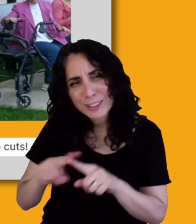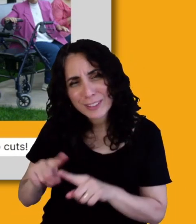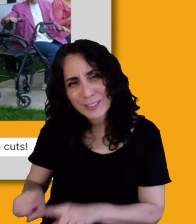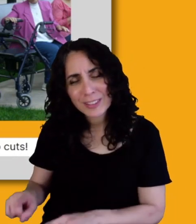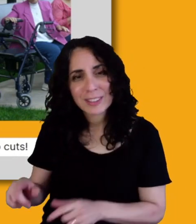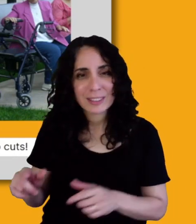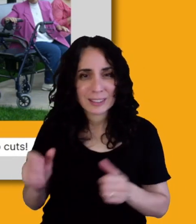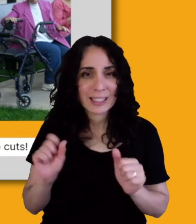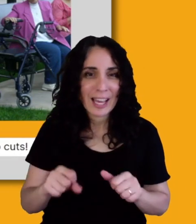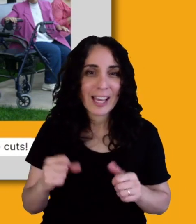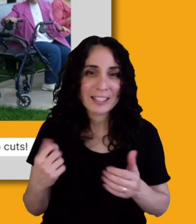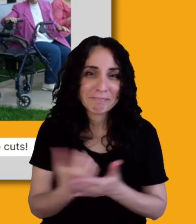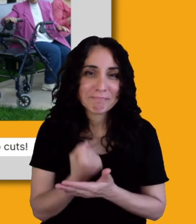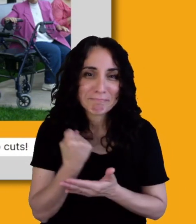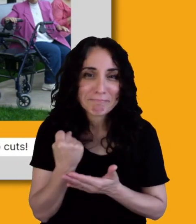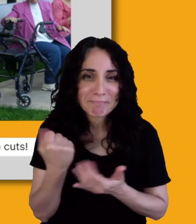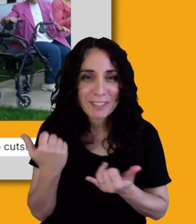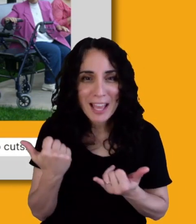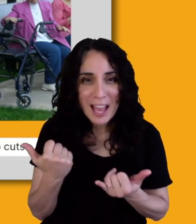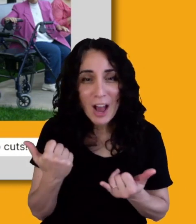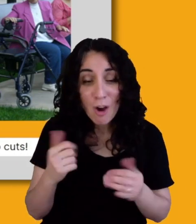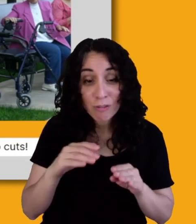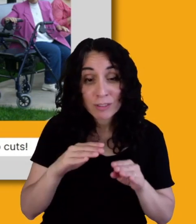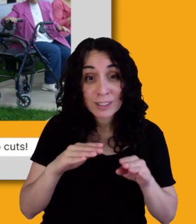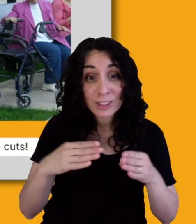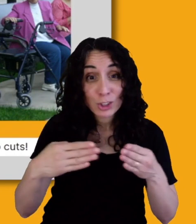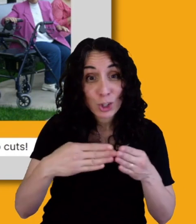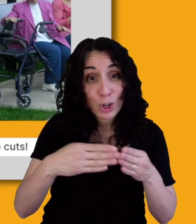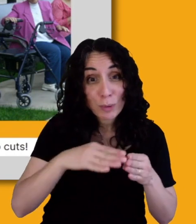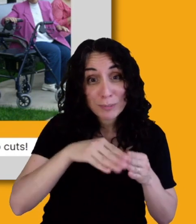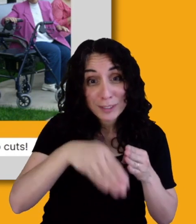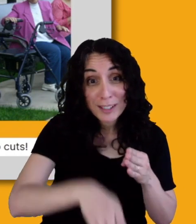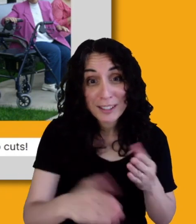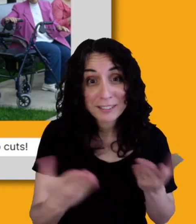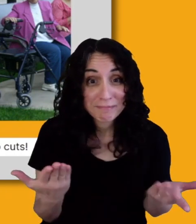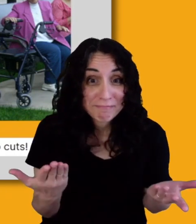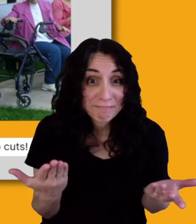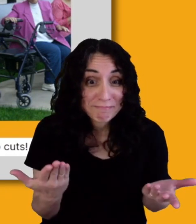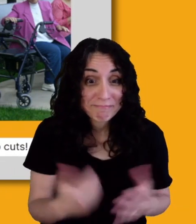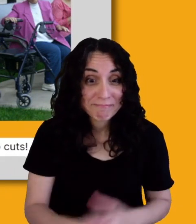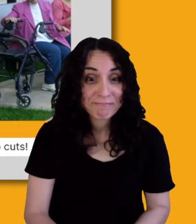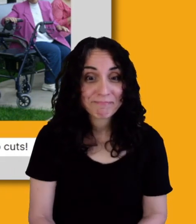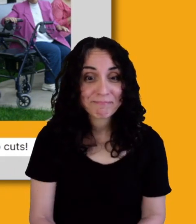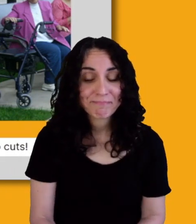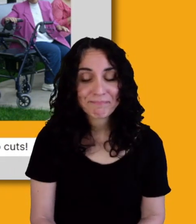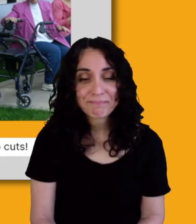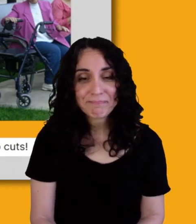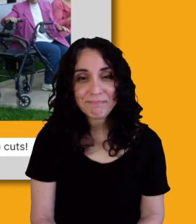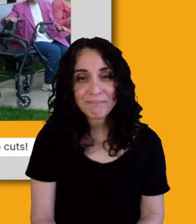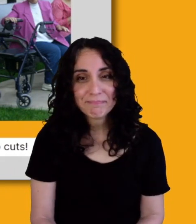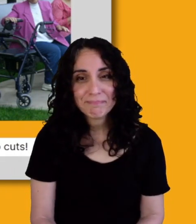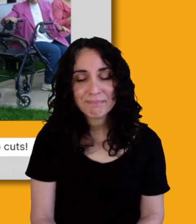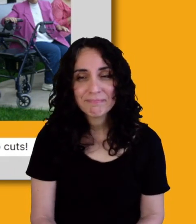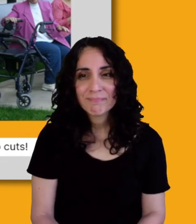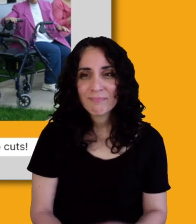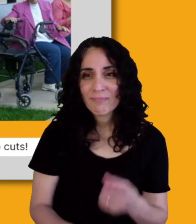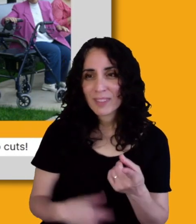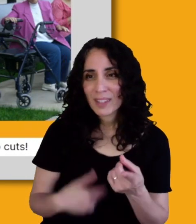segue into something that I've, I've been itching to say during this time that you are talking about this, Barbara. Uh, just a personal